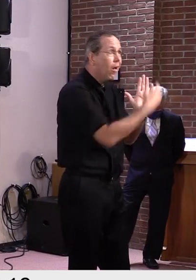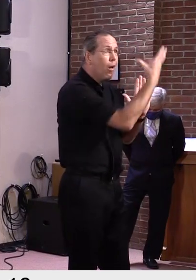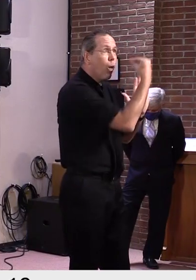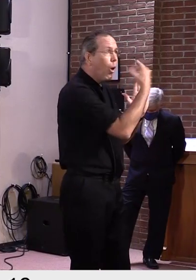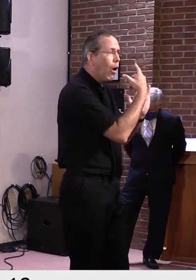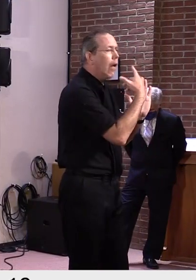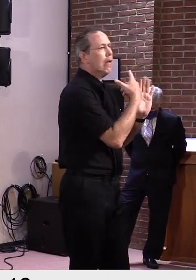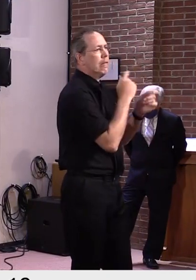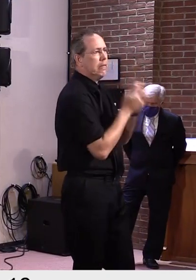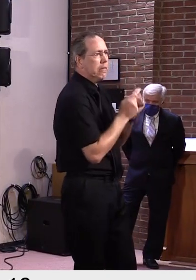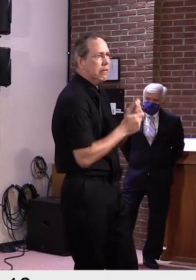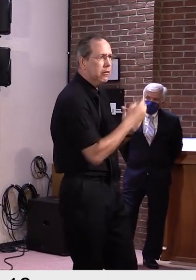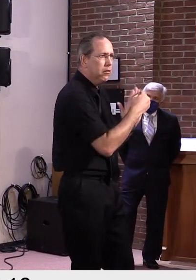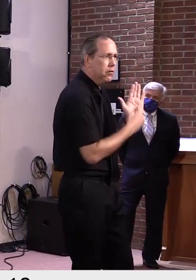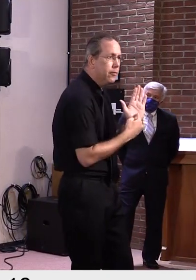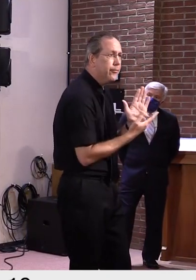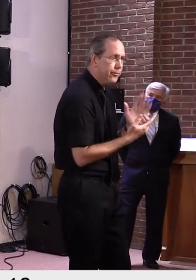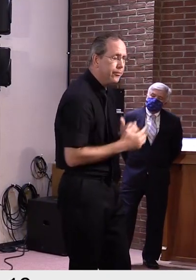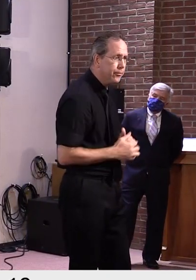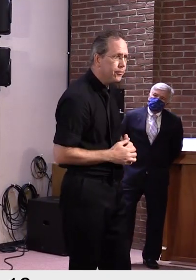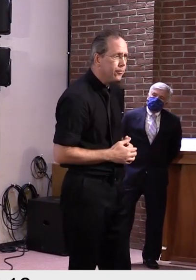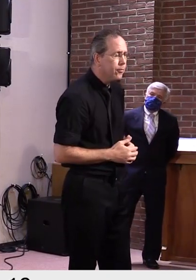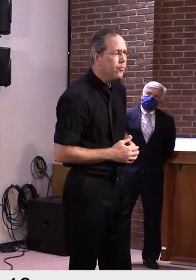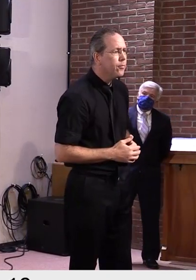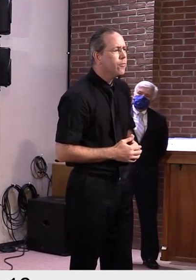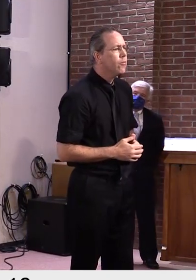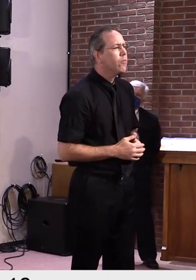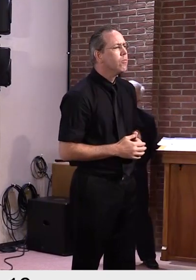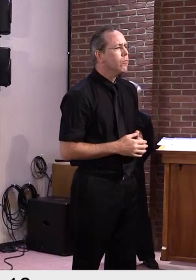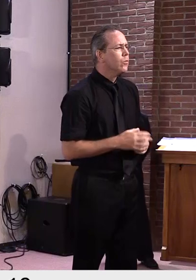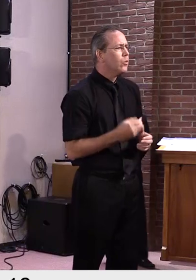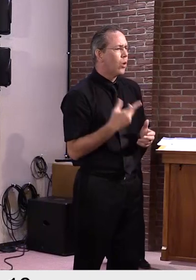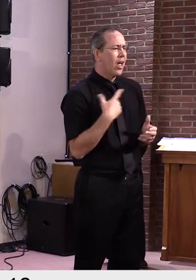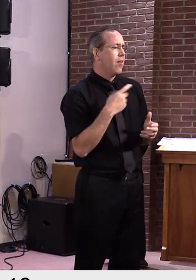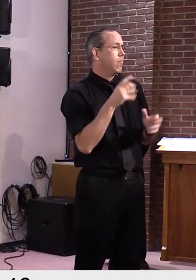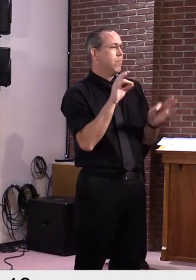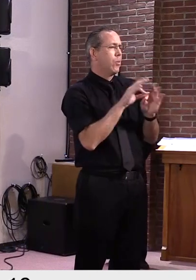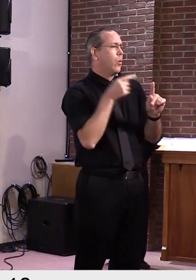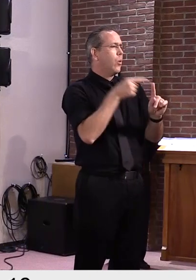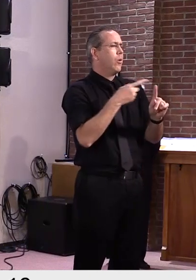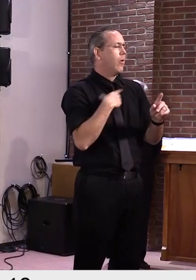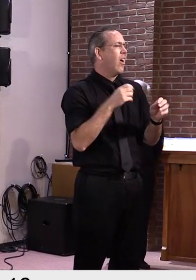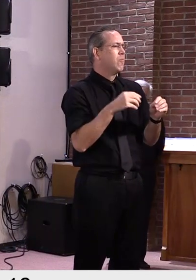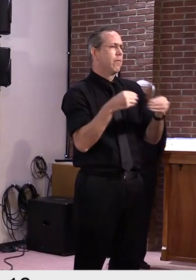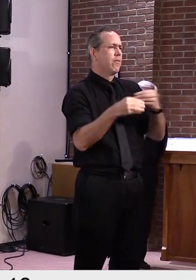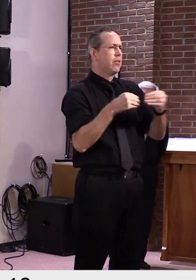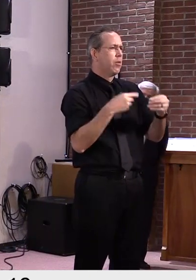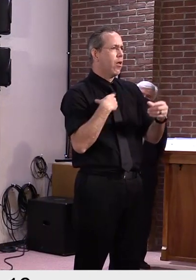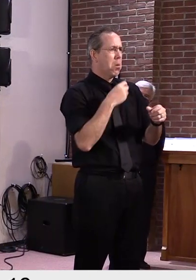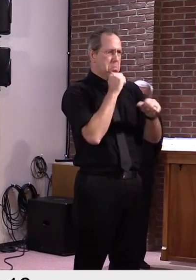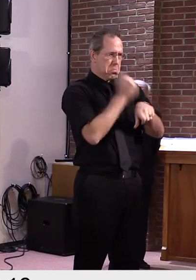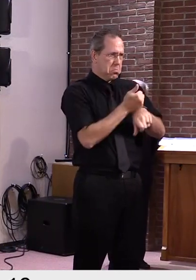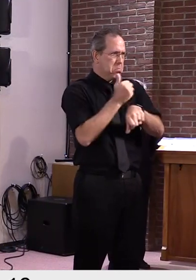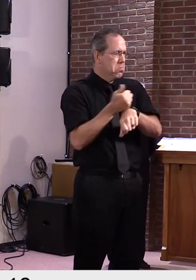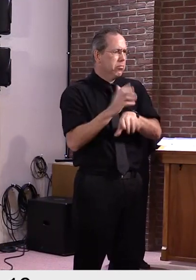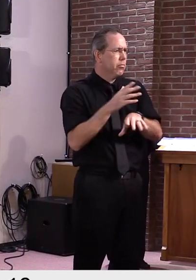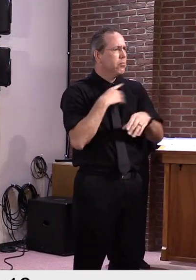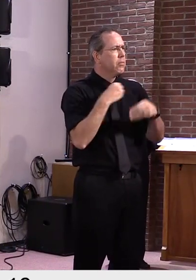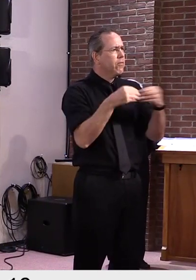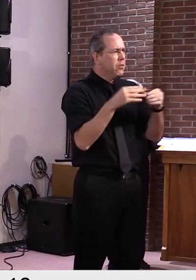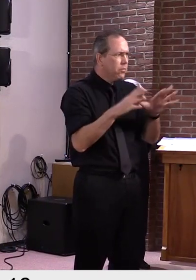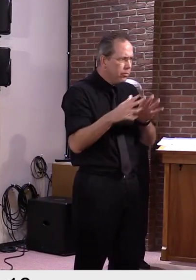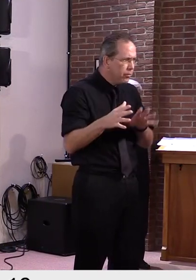we have to maintain our nimbleness, our flexibility. But we'll present a reasonable budget next